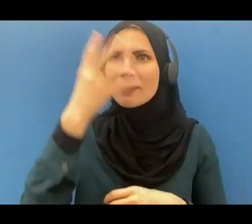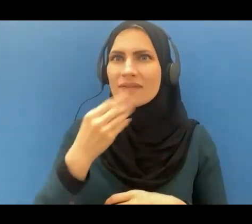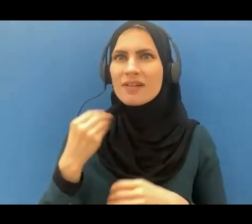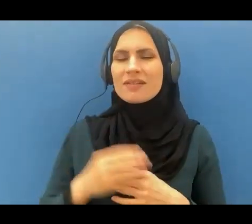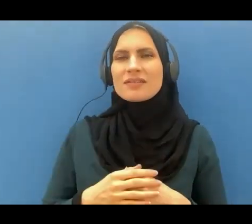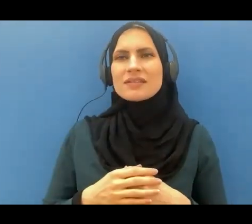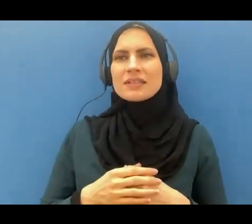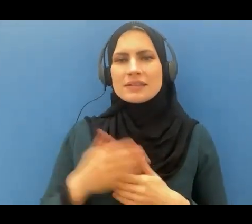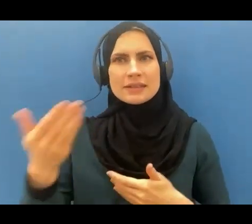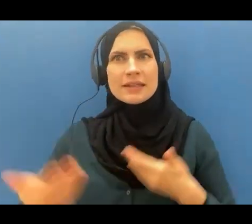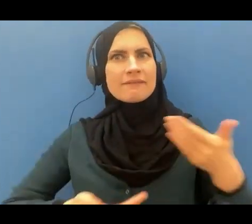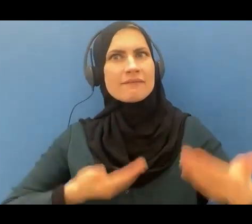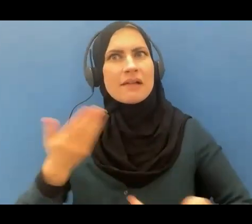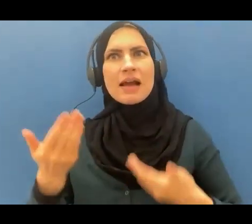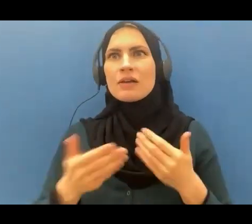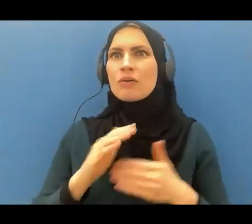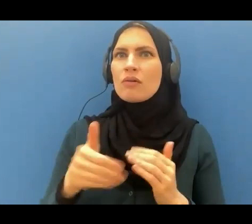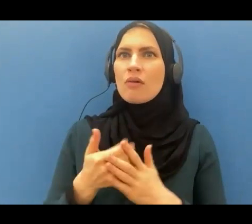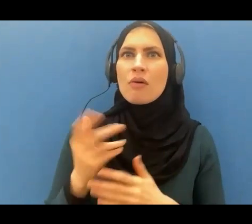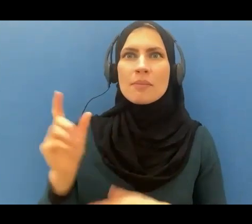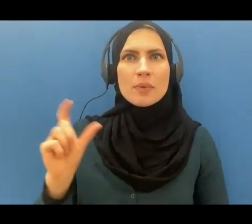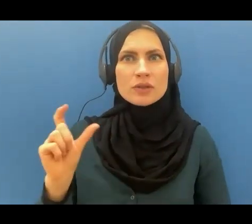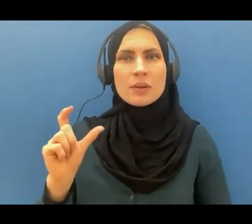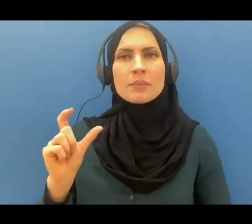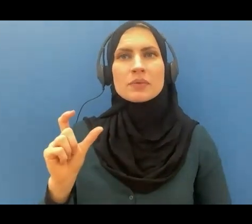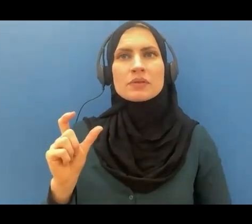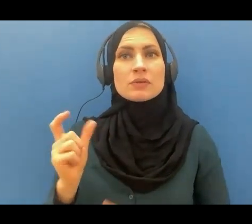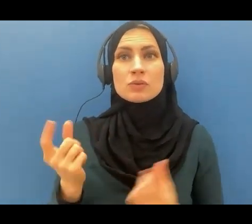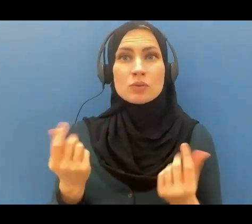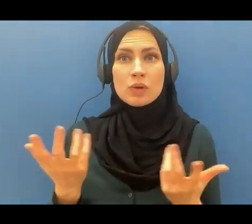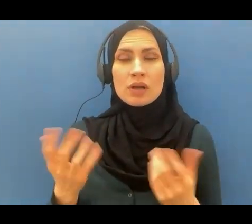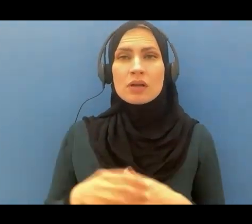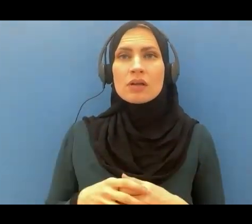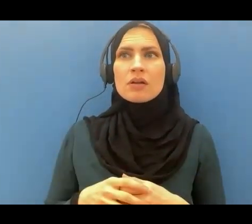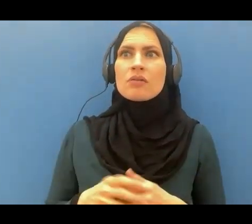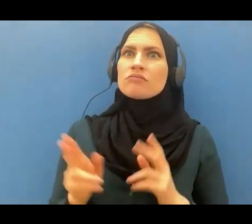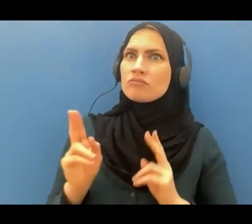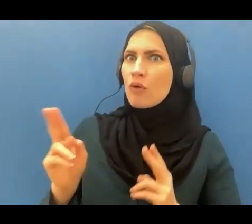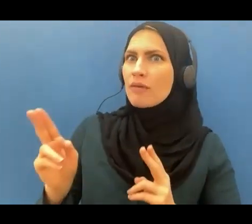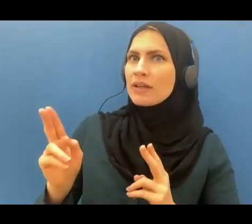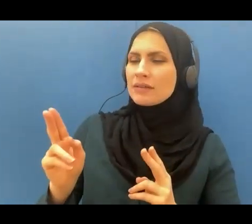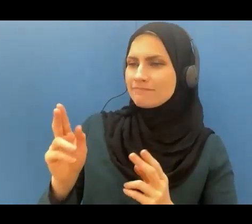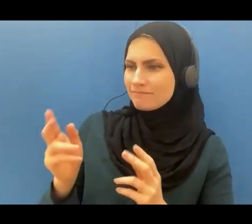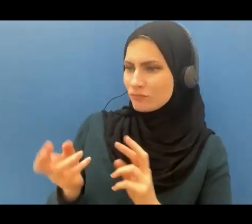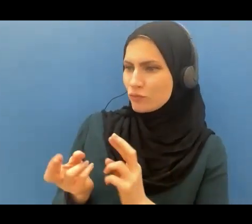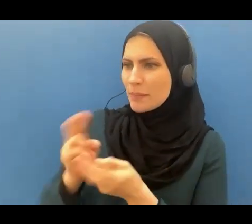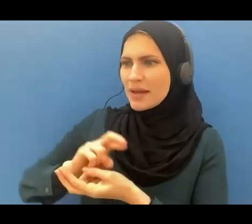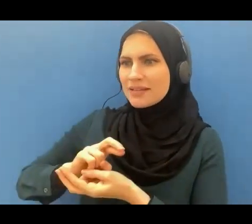every Muslim to rush to make repentance, to go back and return to Allah